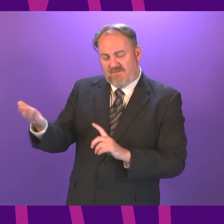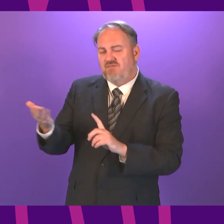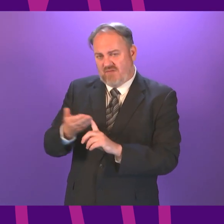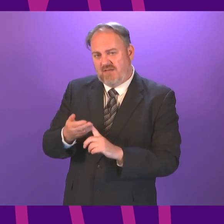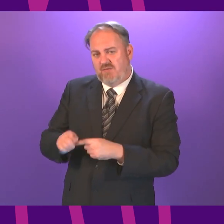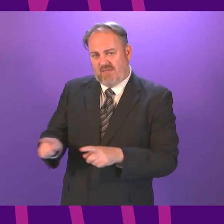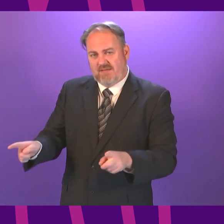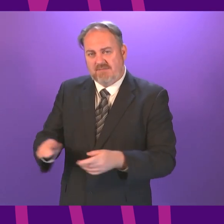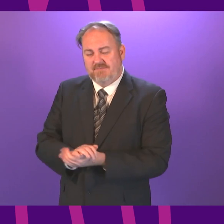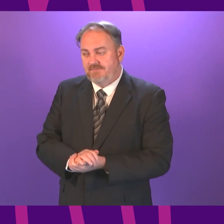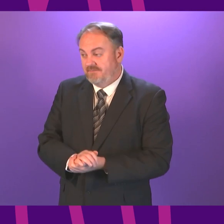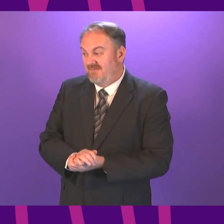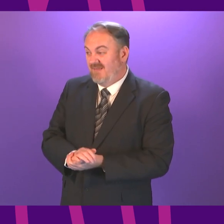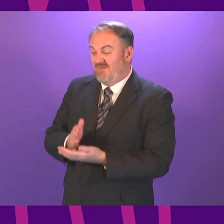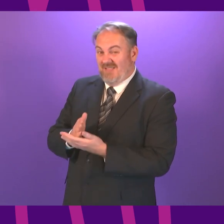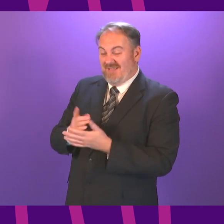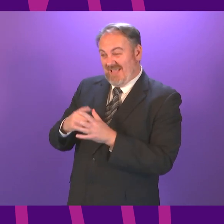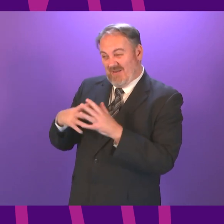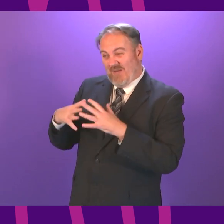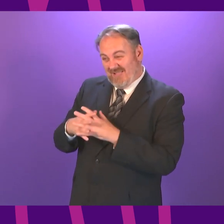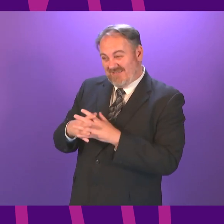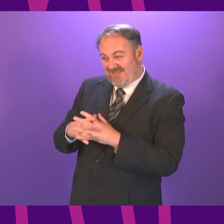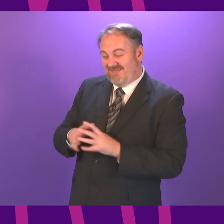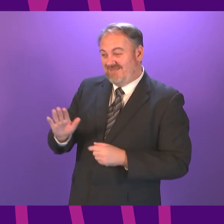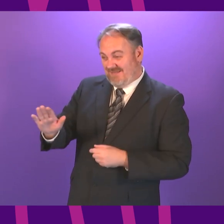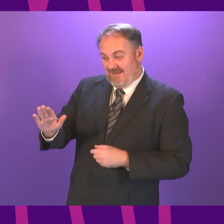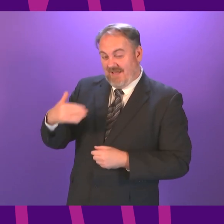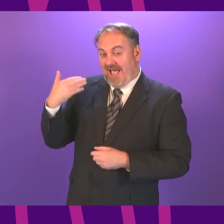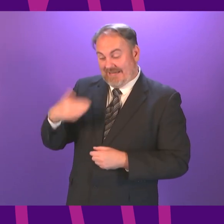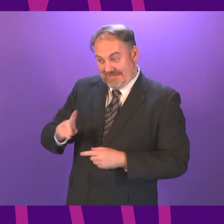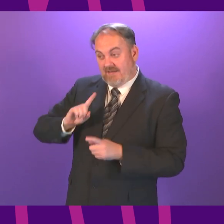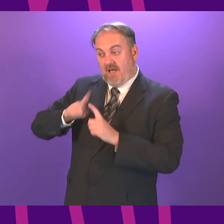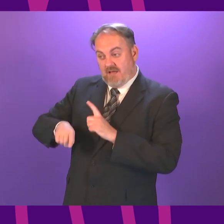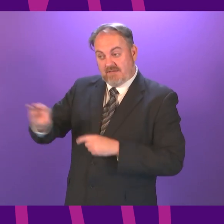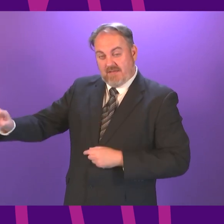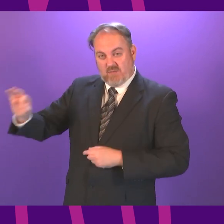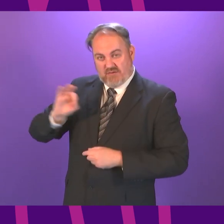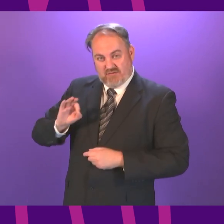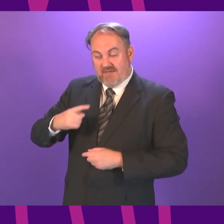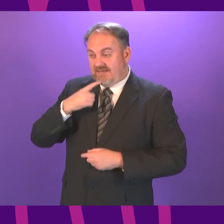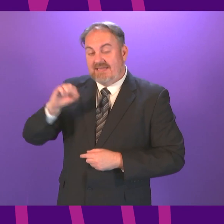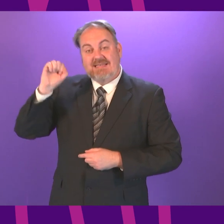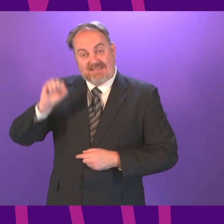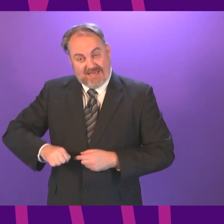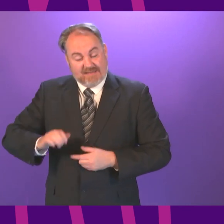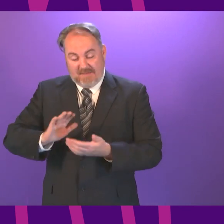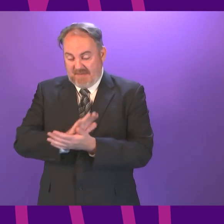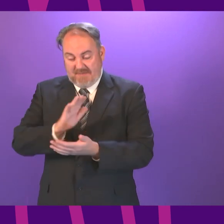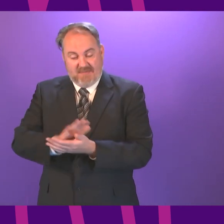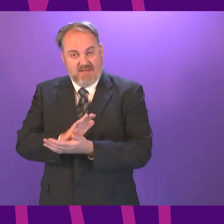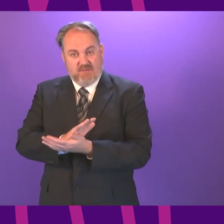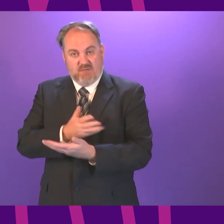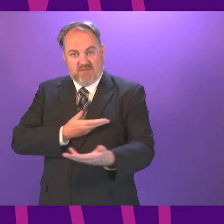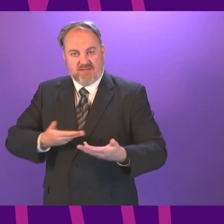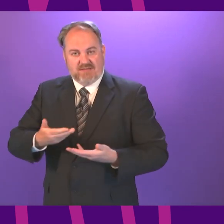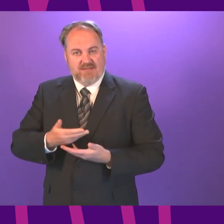I'm afraid Annie Wells if she had listened did hear an answer to the question yes I am prepared to discuss that I'm not going to